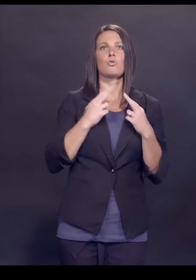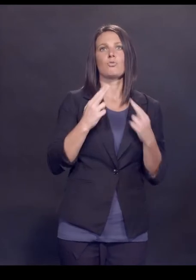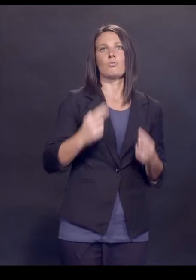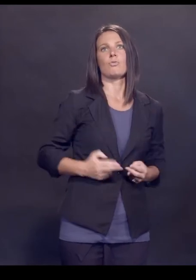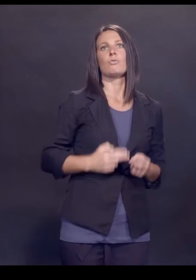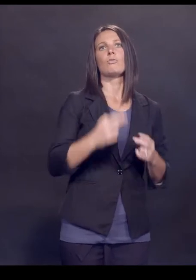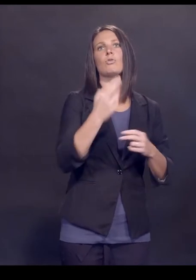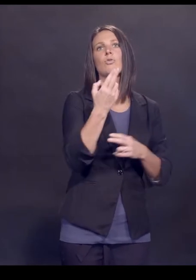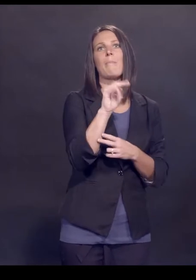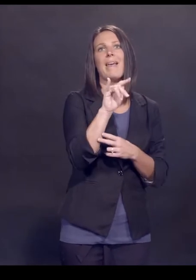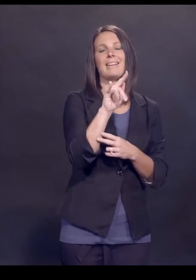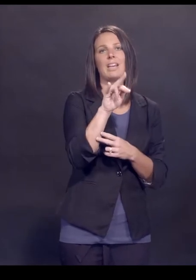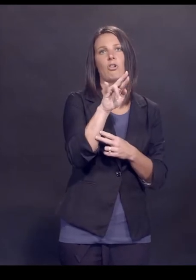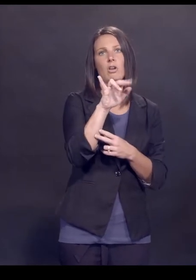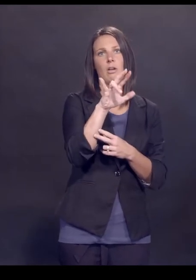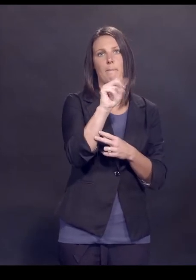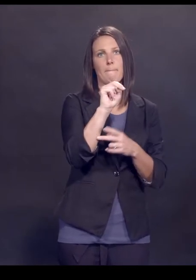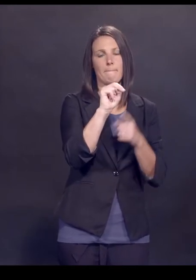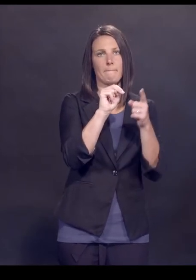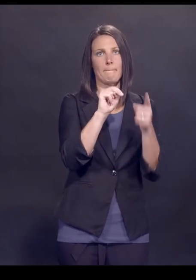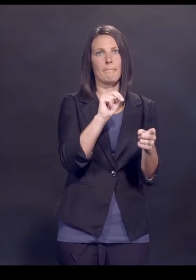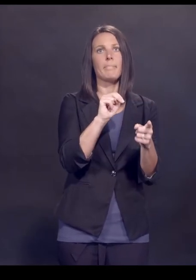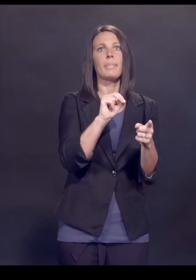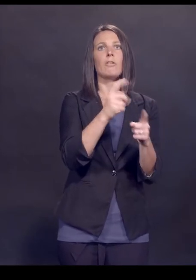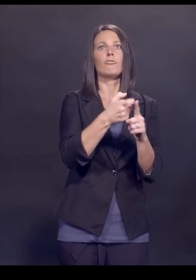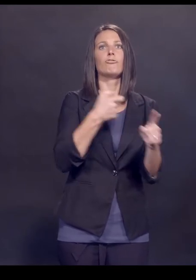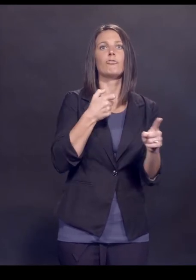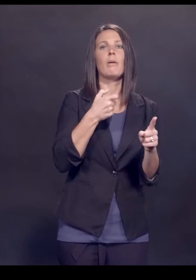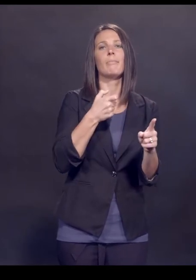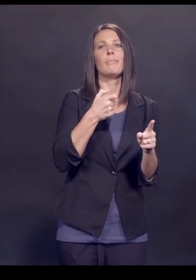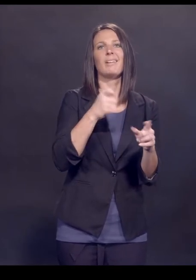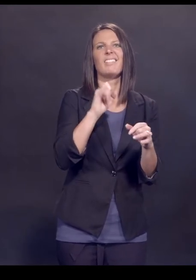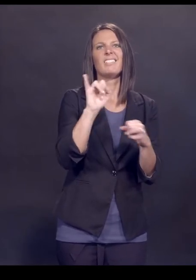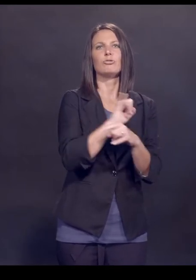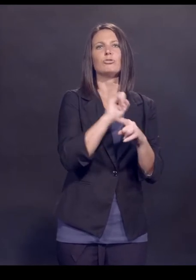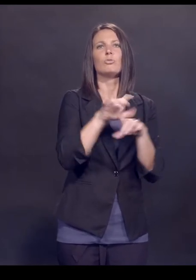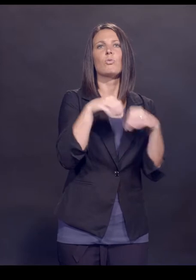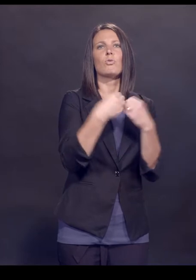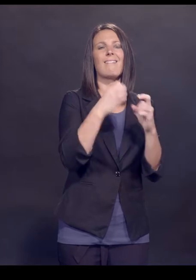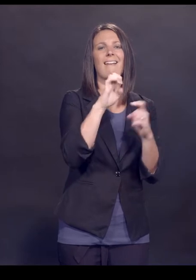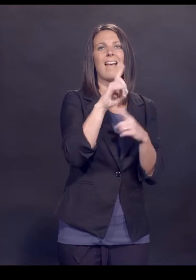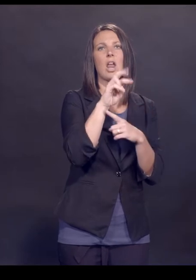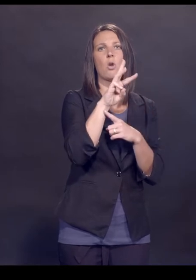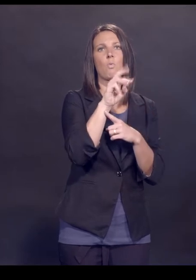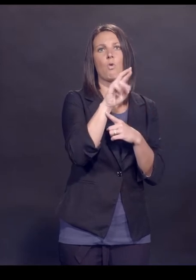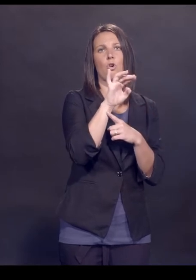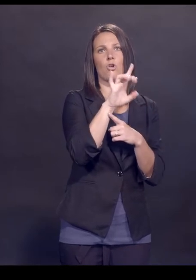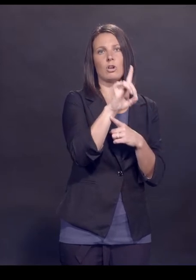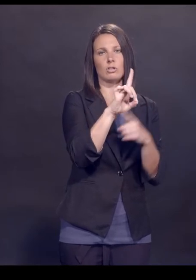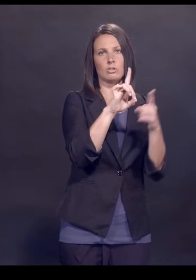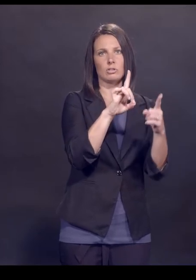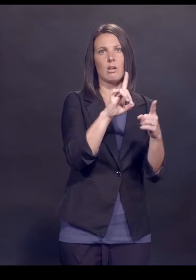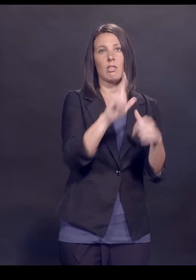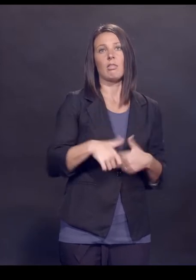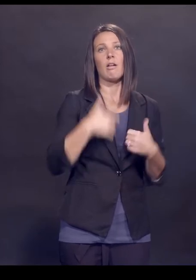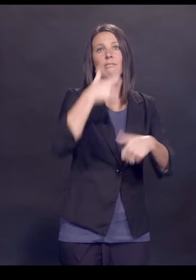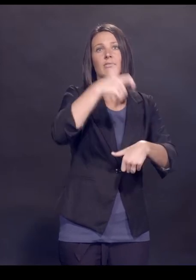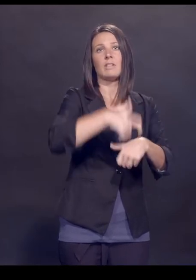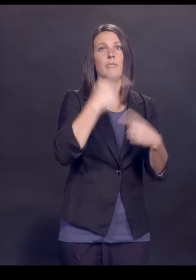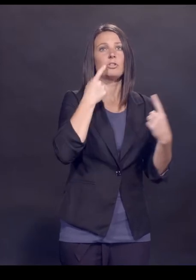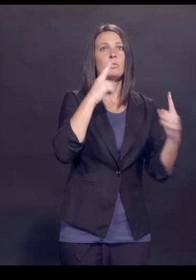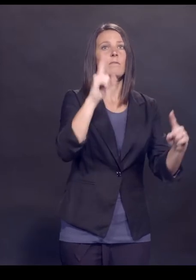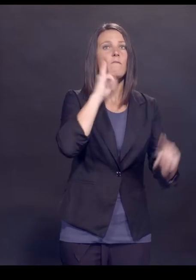of the Year Award from the Biologics Industry Organization, the Edward Jenner Lifetime Achievement Award in